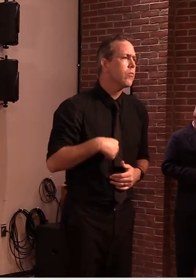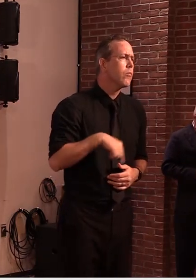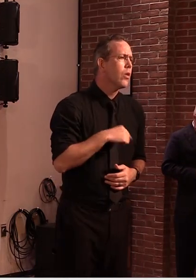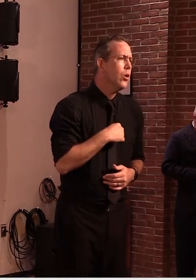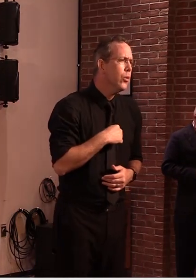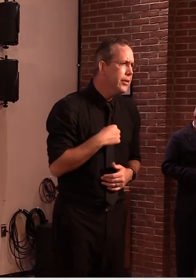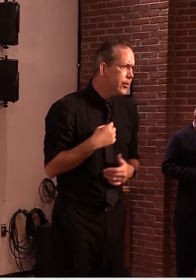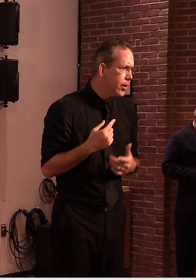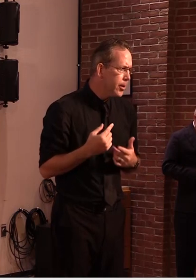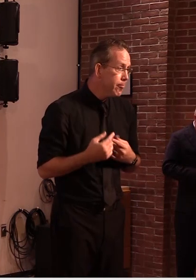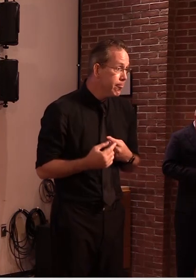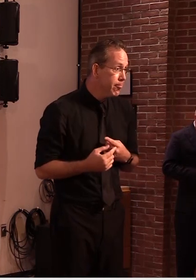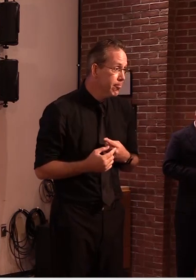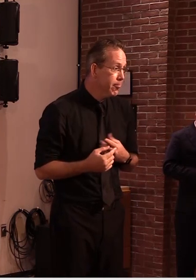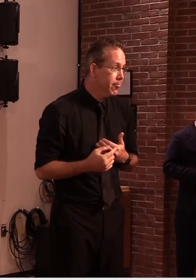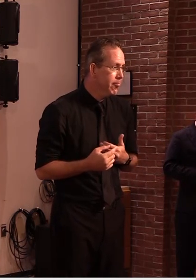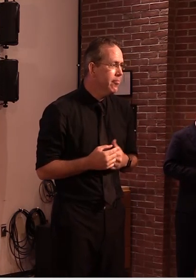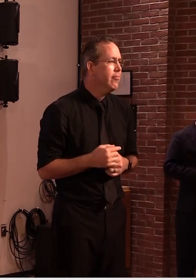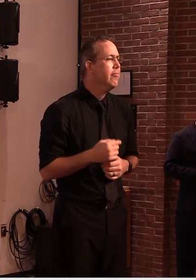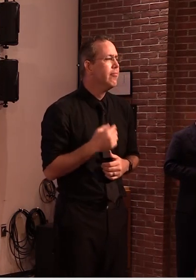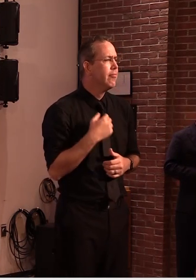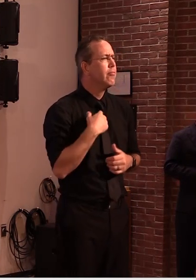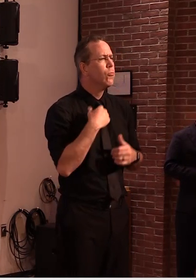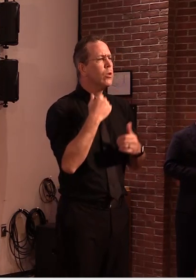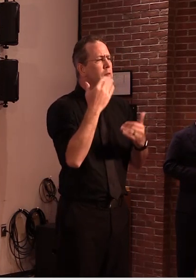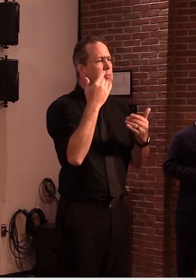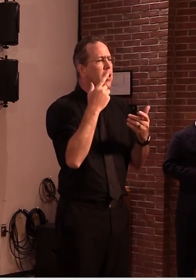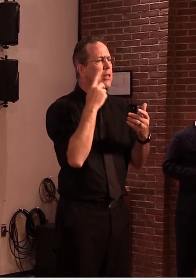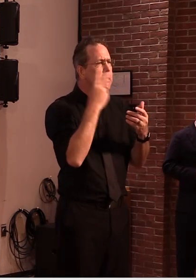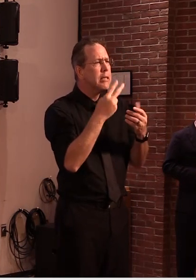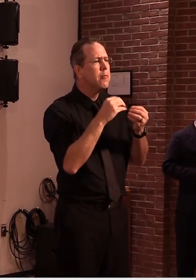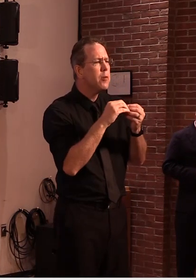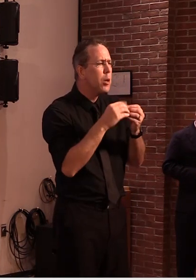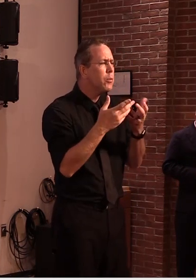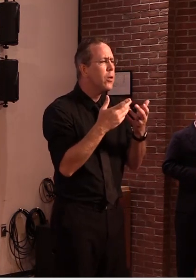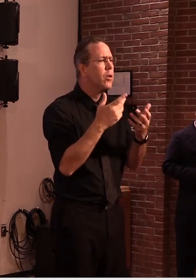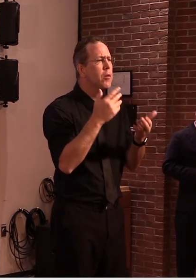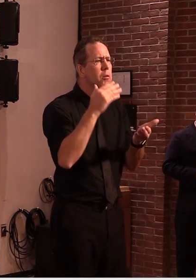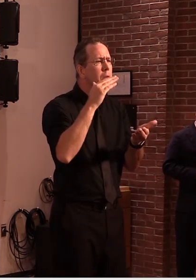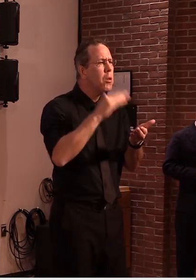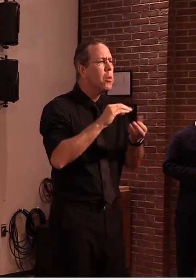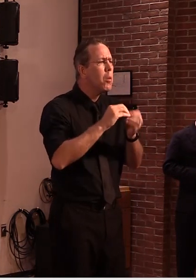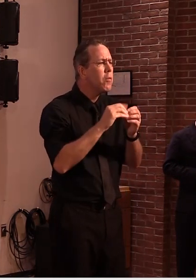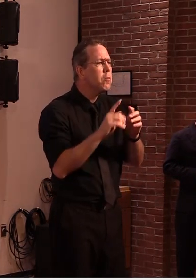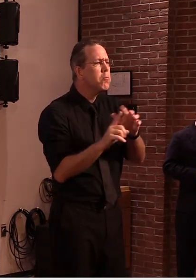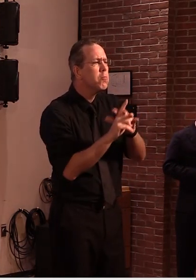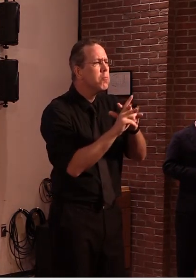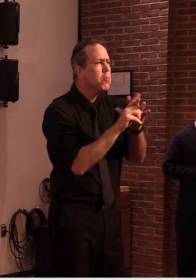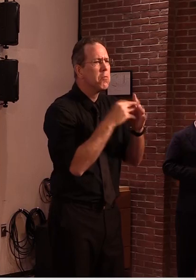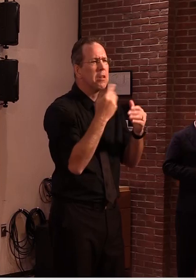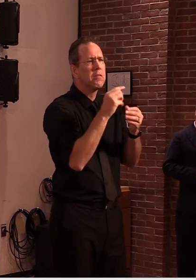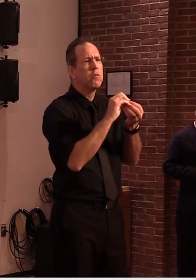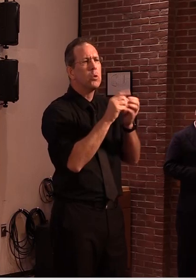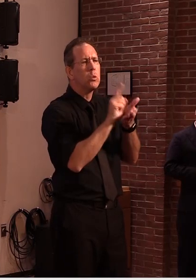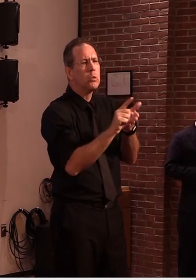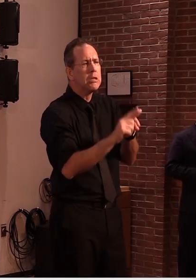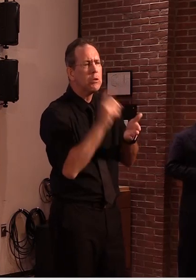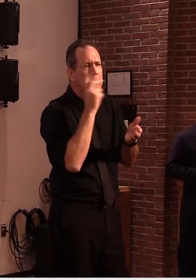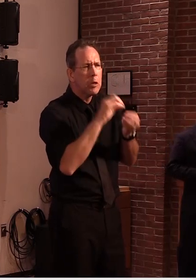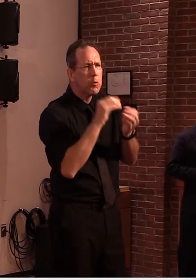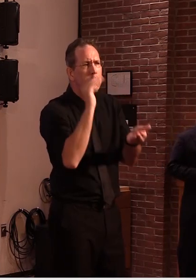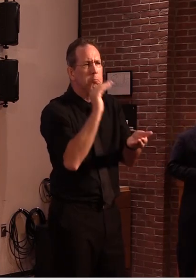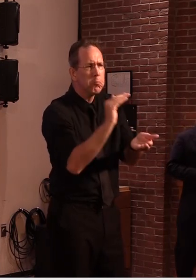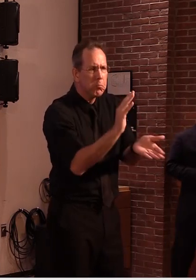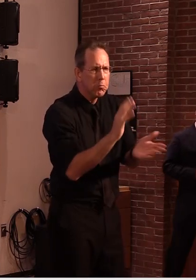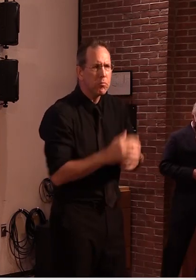estimated case growth, and that we should expect to continue to see very low case growth over the next few weeks. Last,